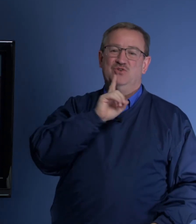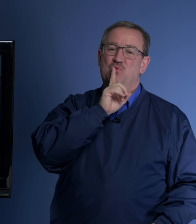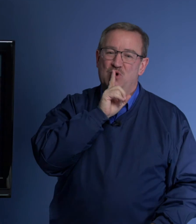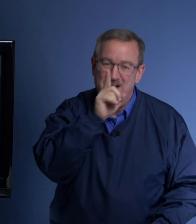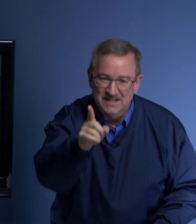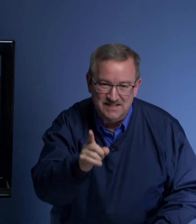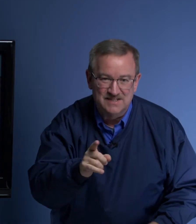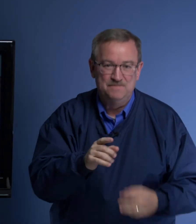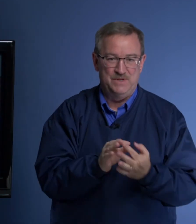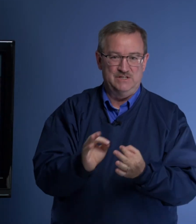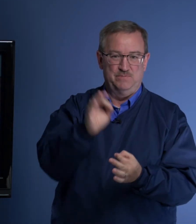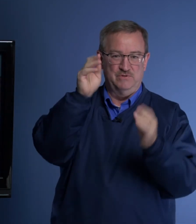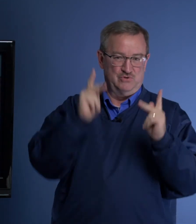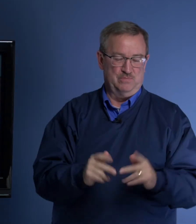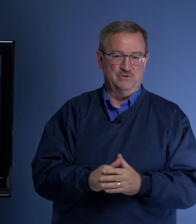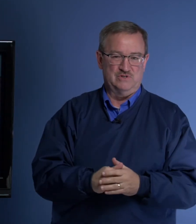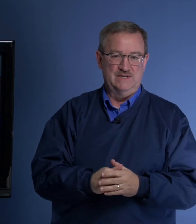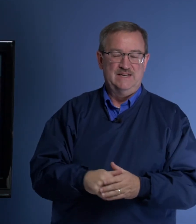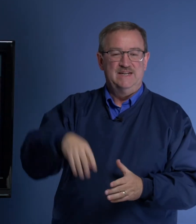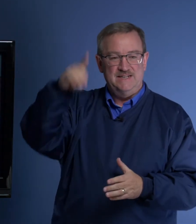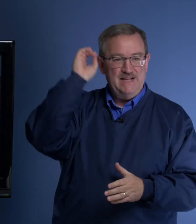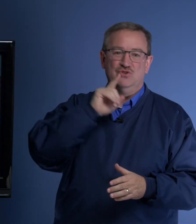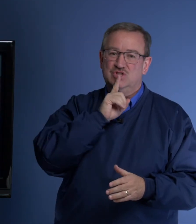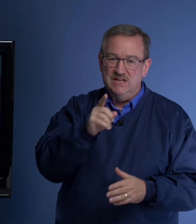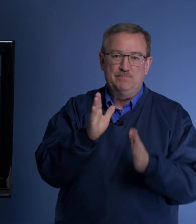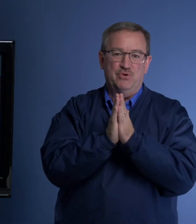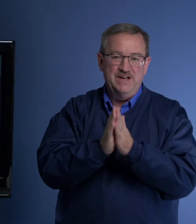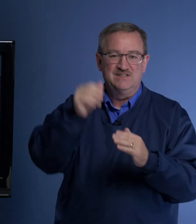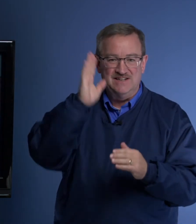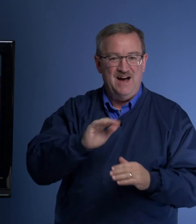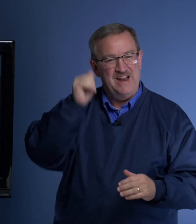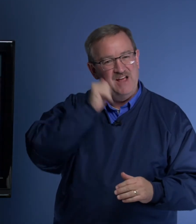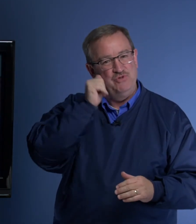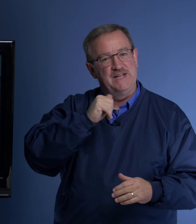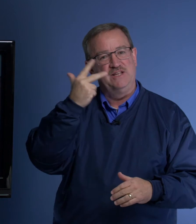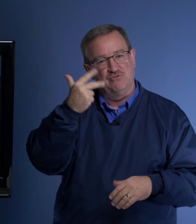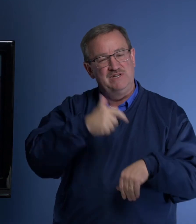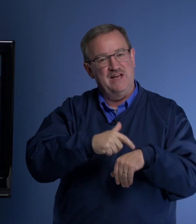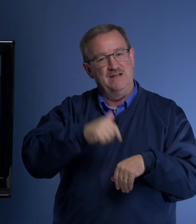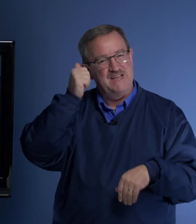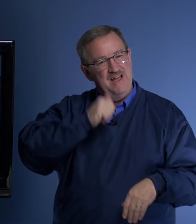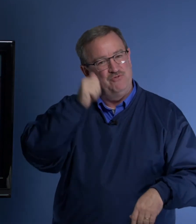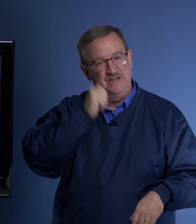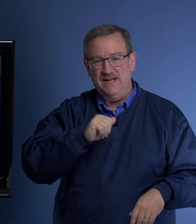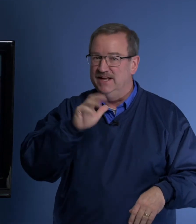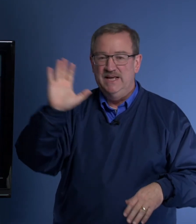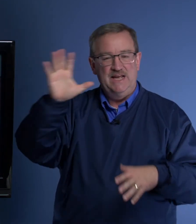was a spiritual person. Daniel did pray to God every day, three times every day. It